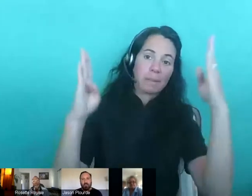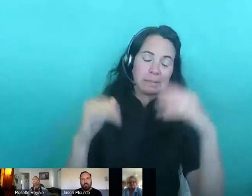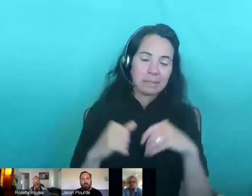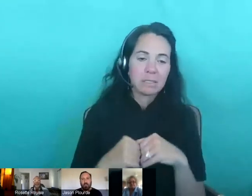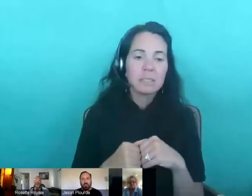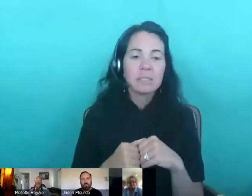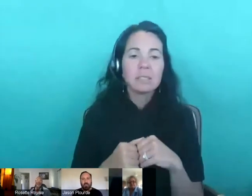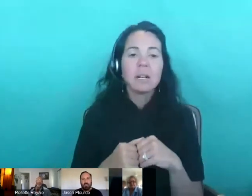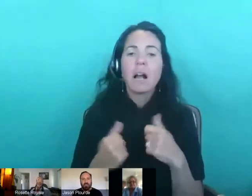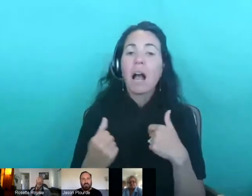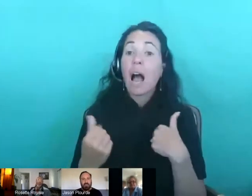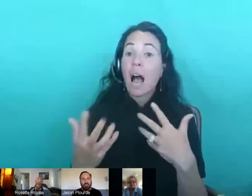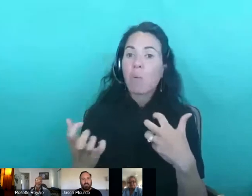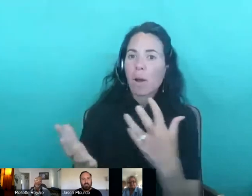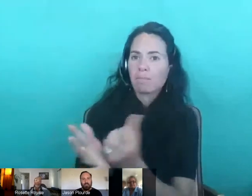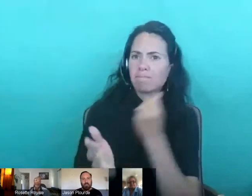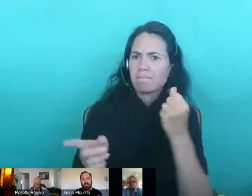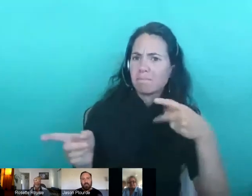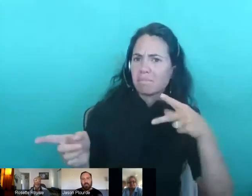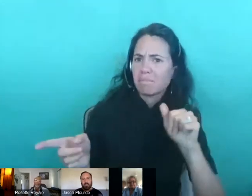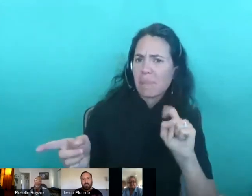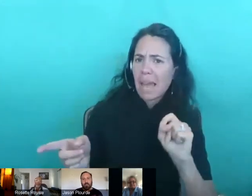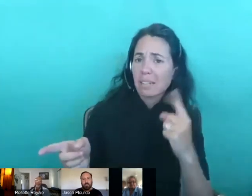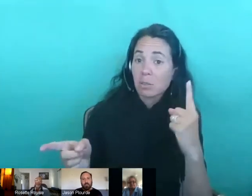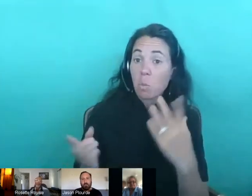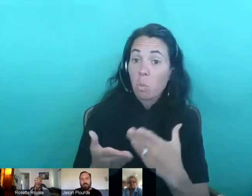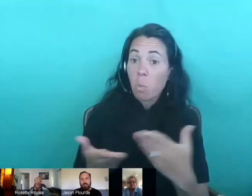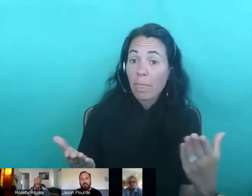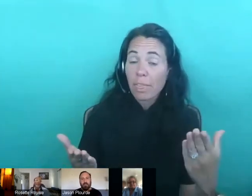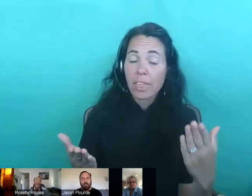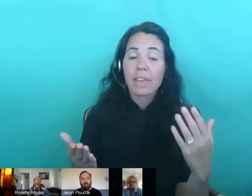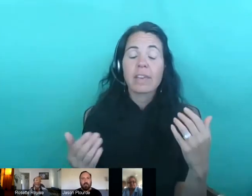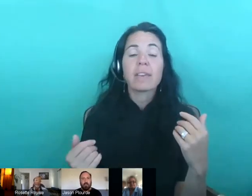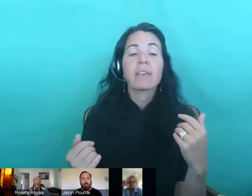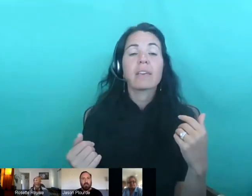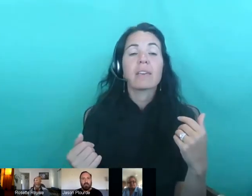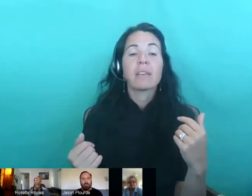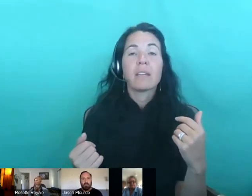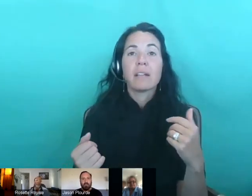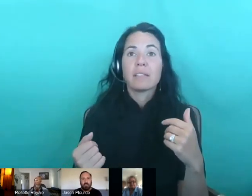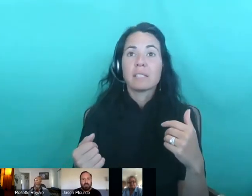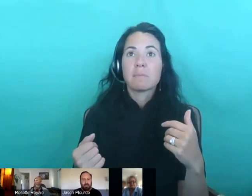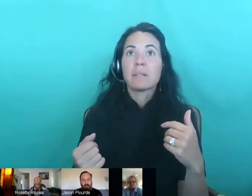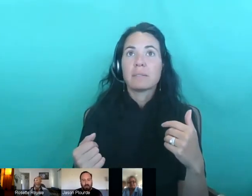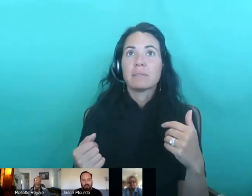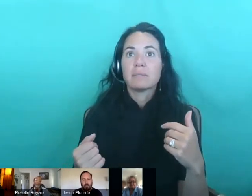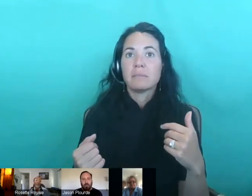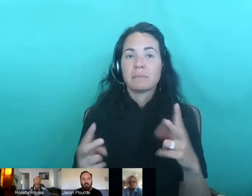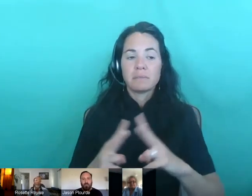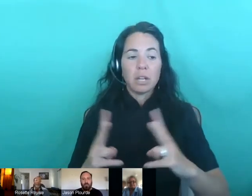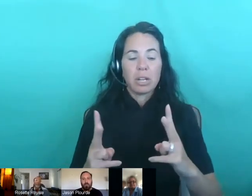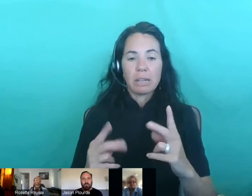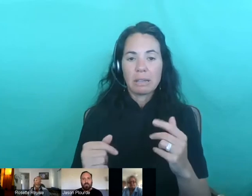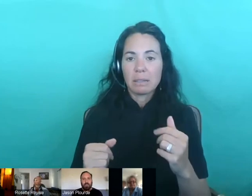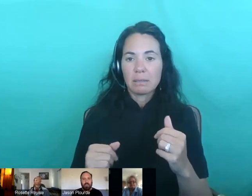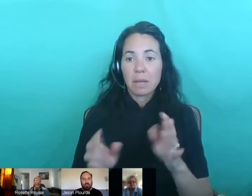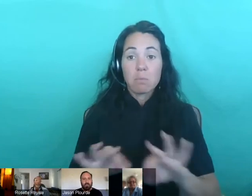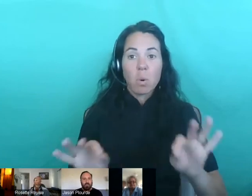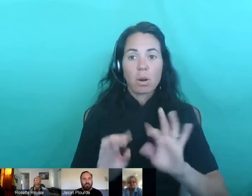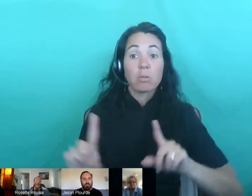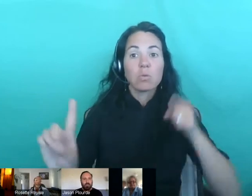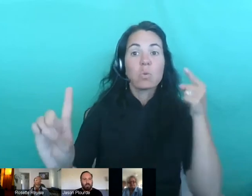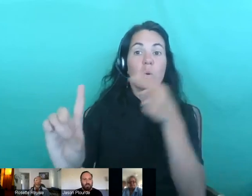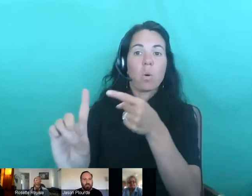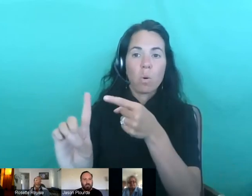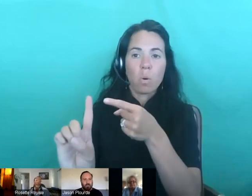is here, one of the things that has been a main impetus and goal for the AMP